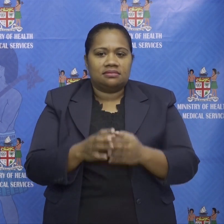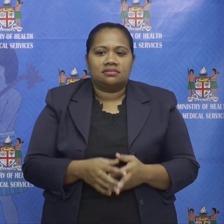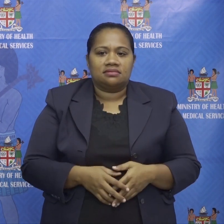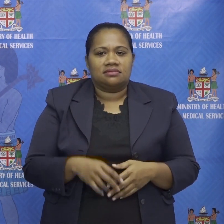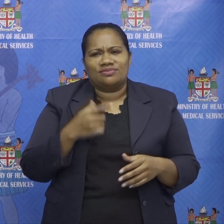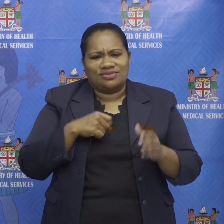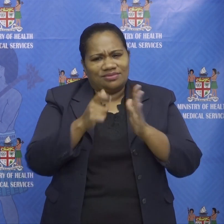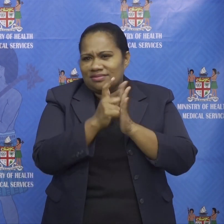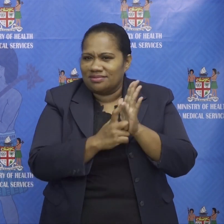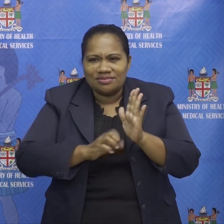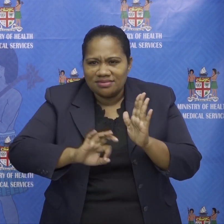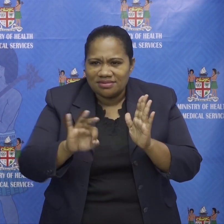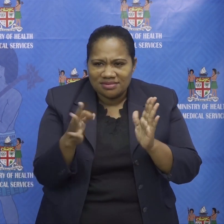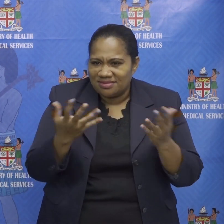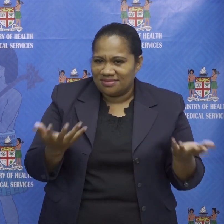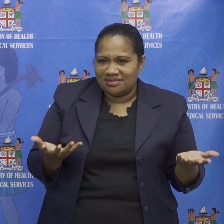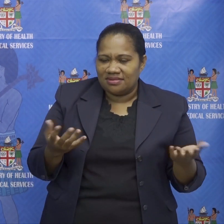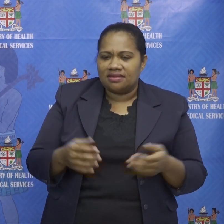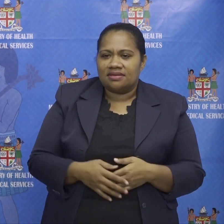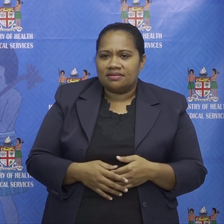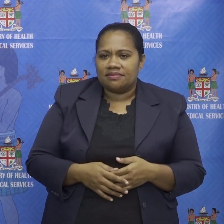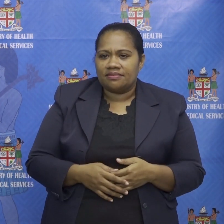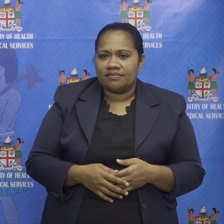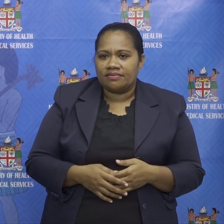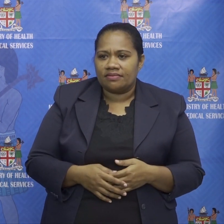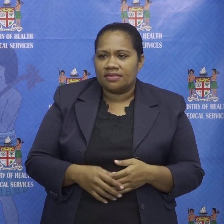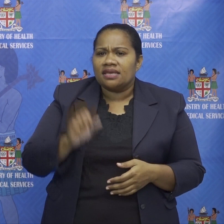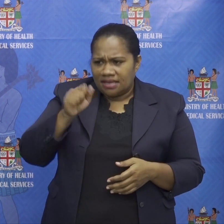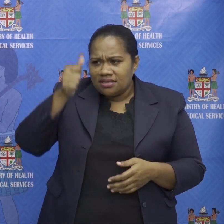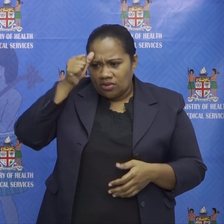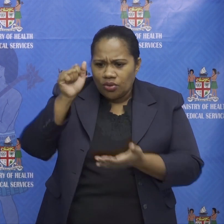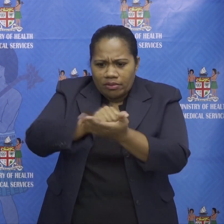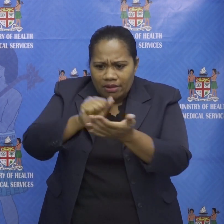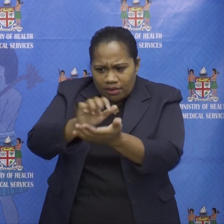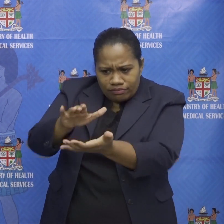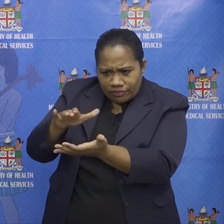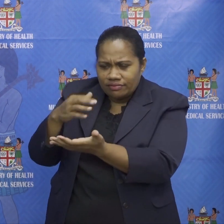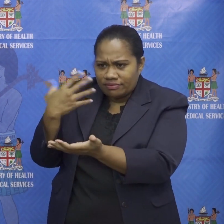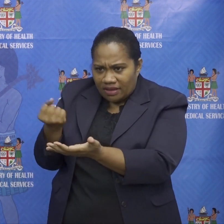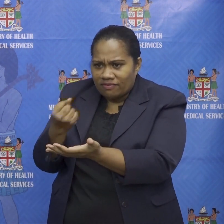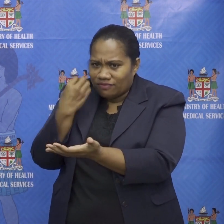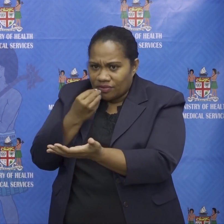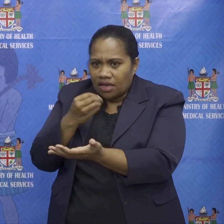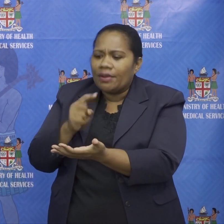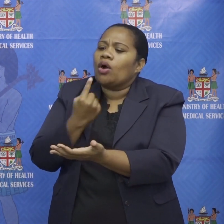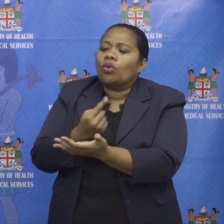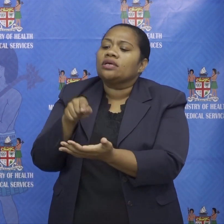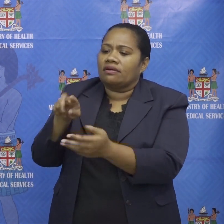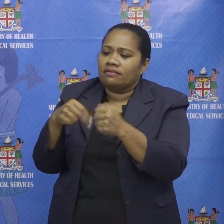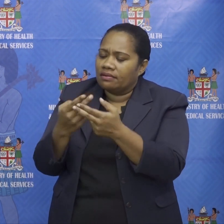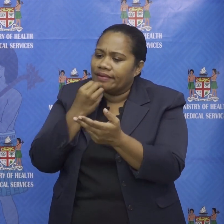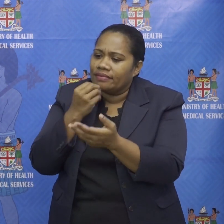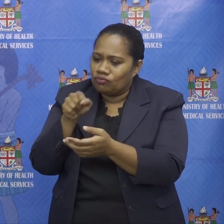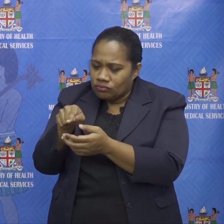huge amounts of food that only you will eat but the rest of fiji will not eat and so in uh